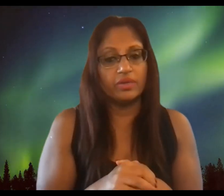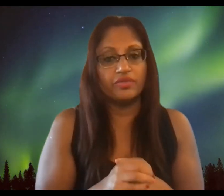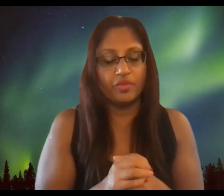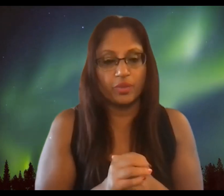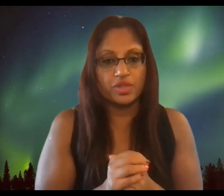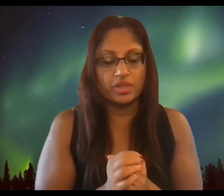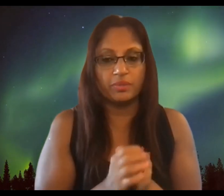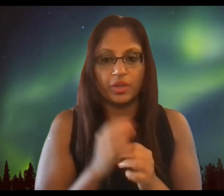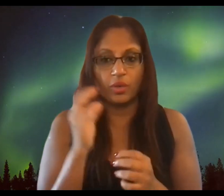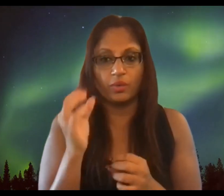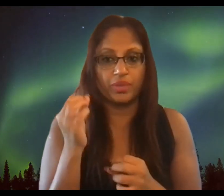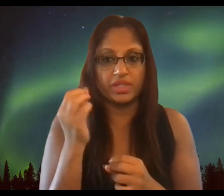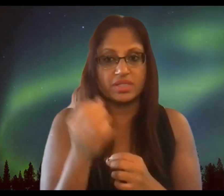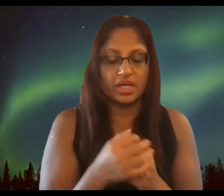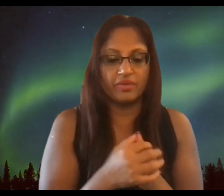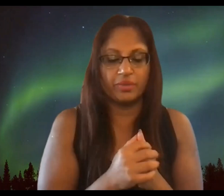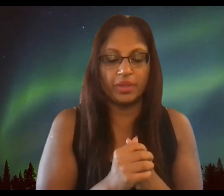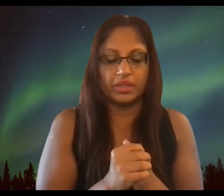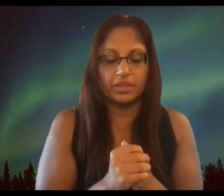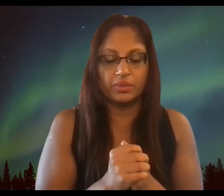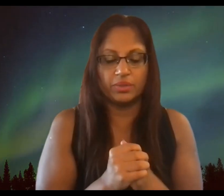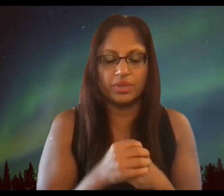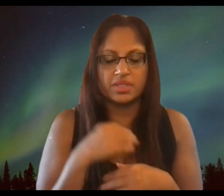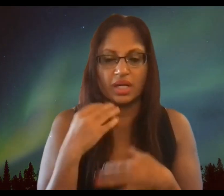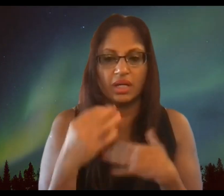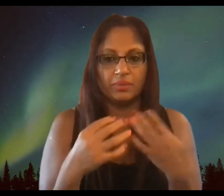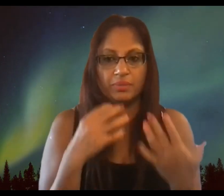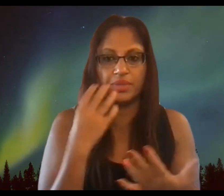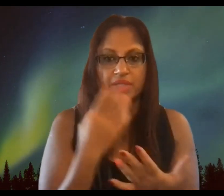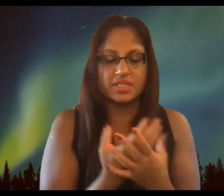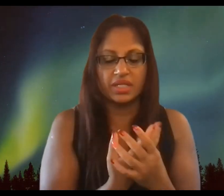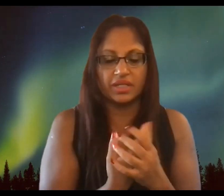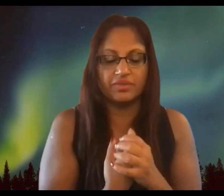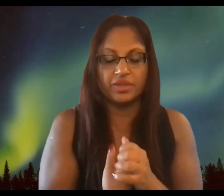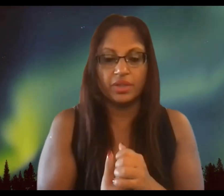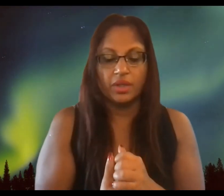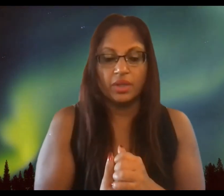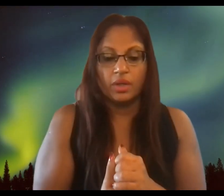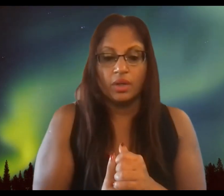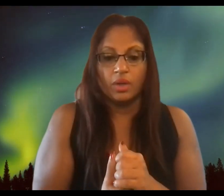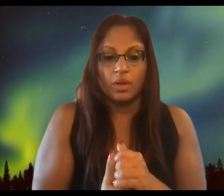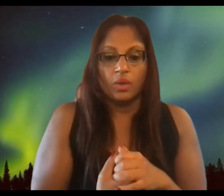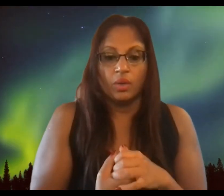very very fortunate my heart breaks to everybody who has not been saved